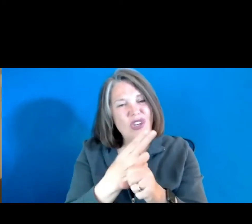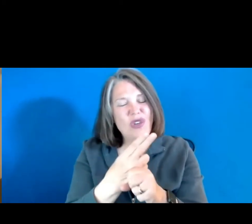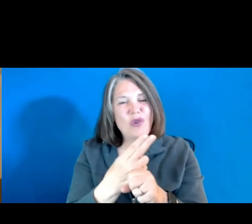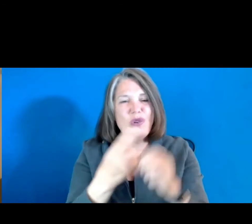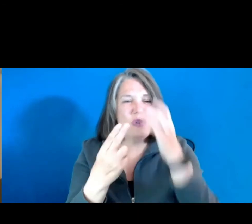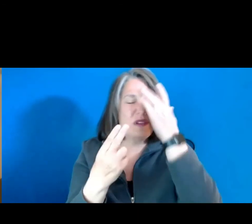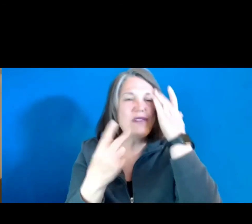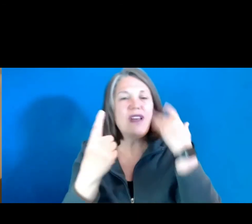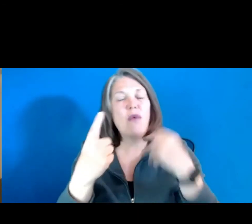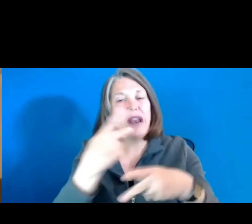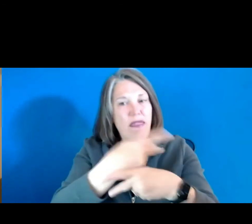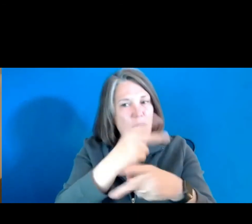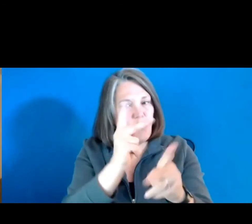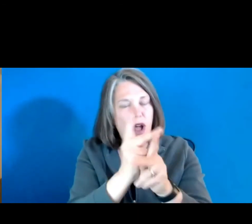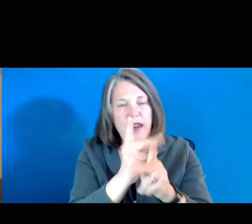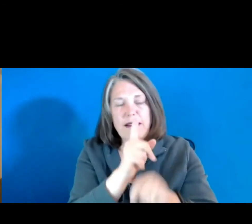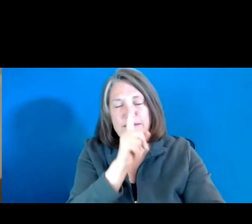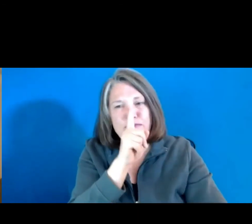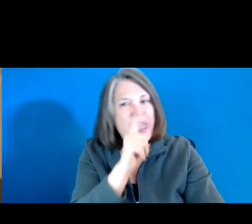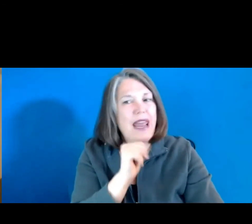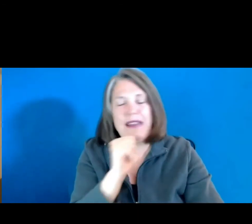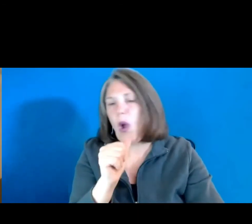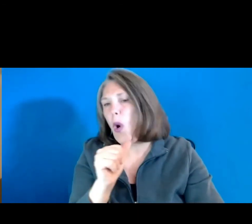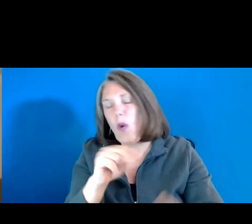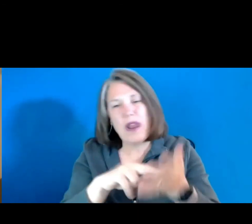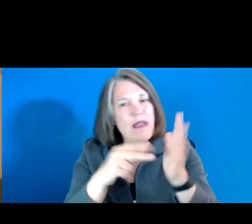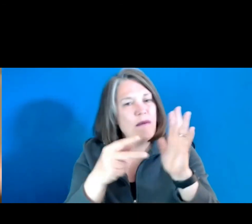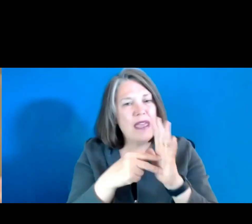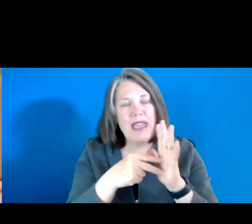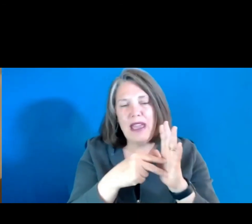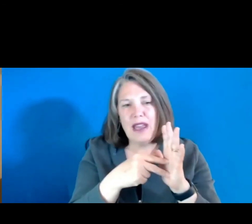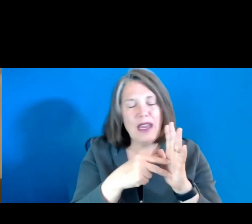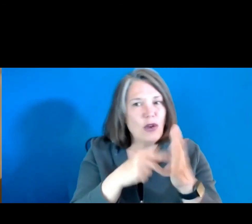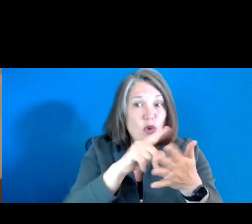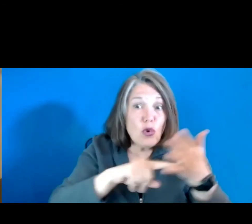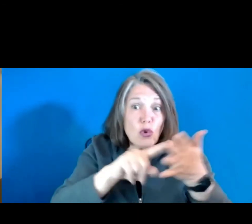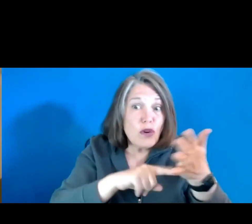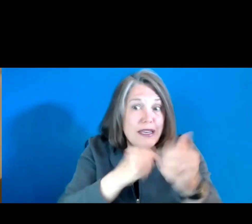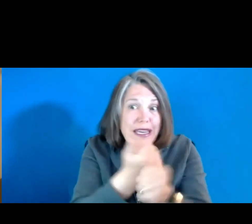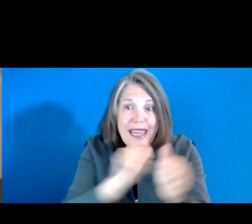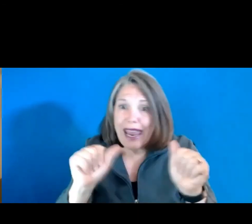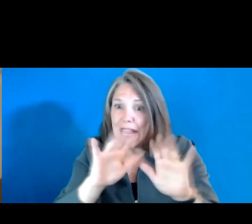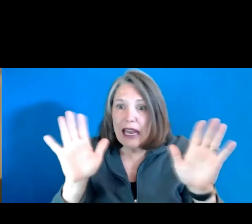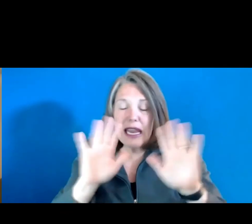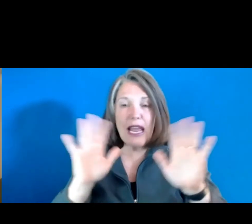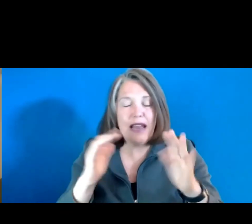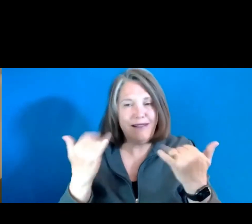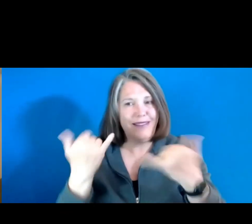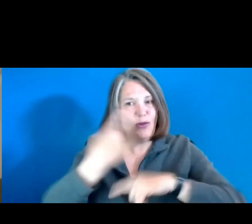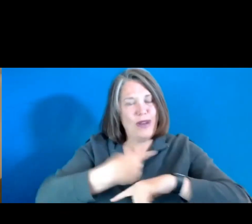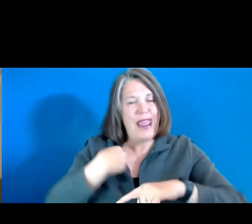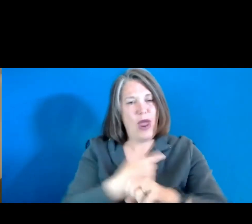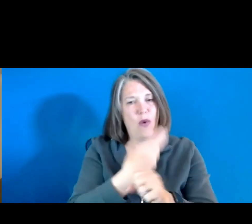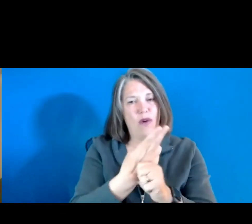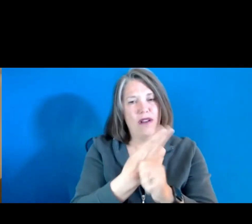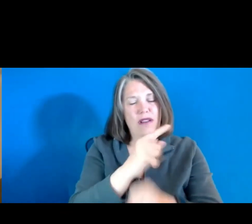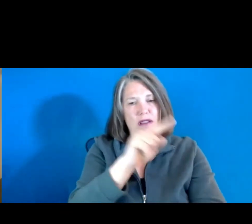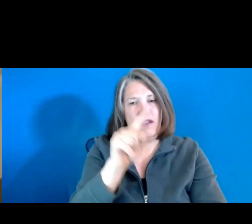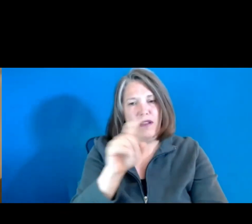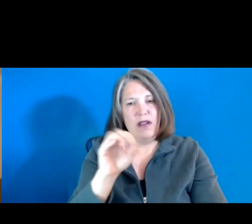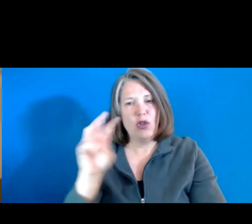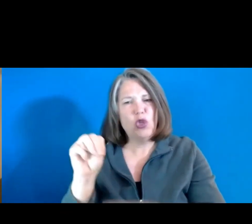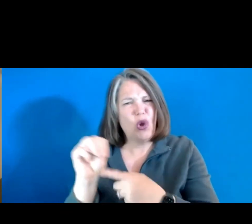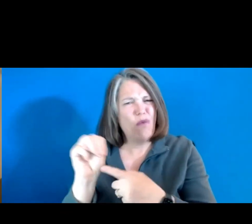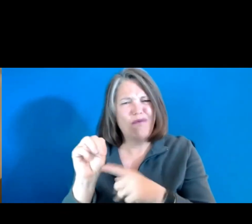products, and I don't in any way mean to critique any of them, we're using Zoom right now. These are great